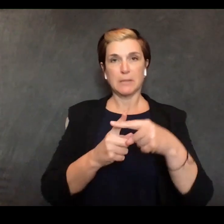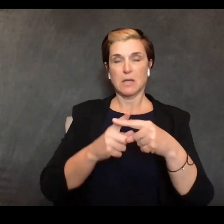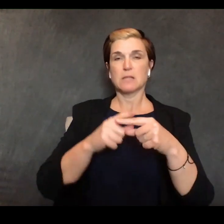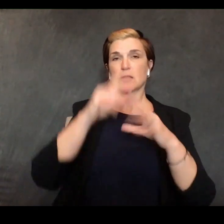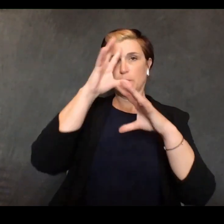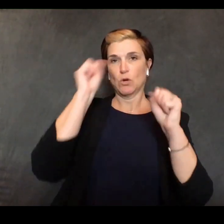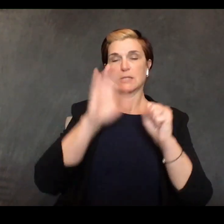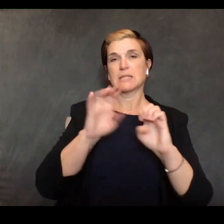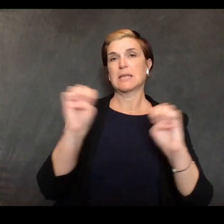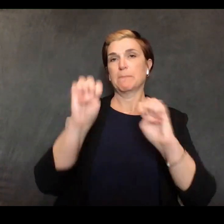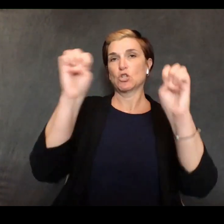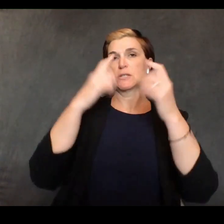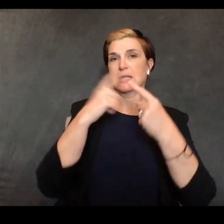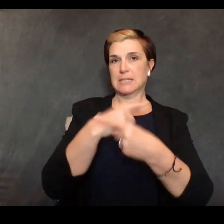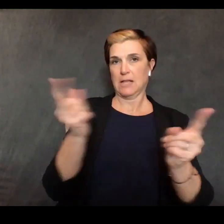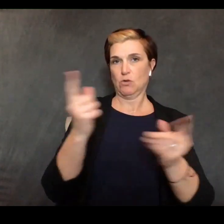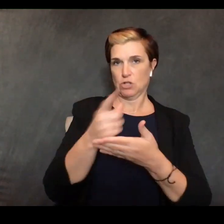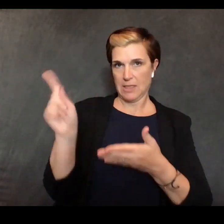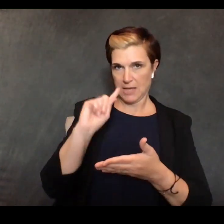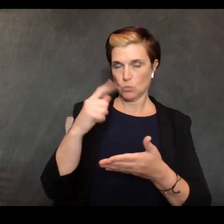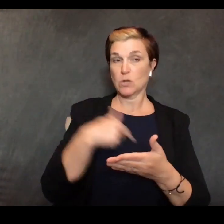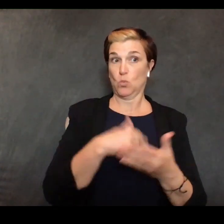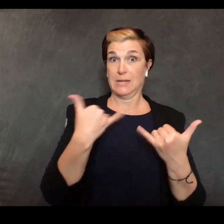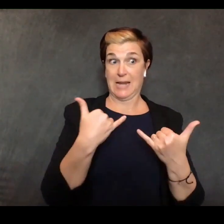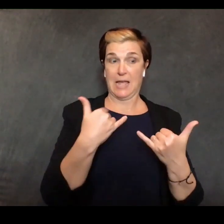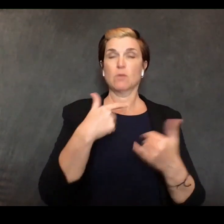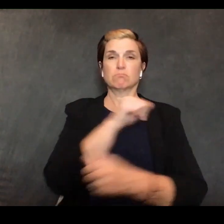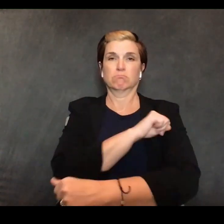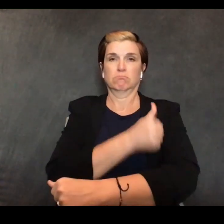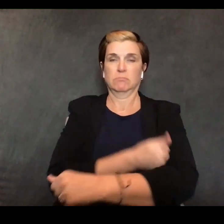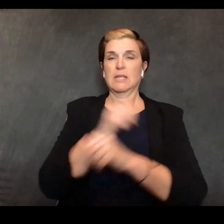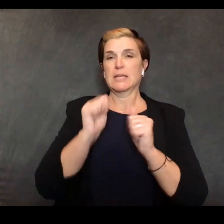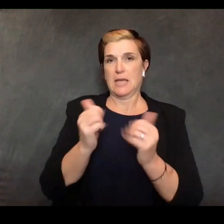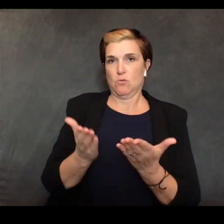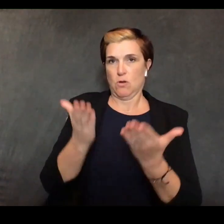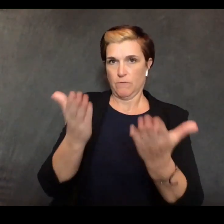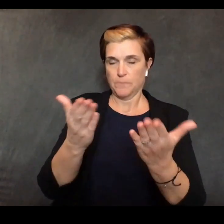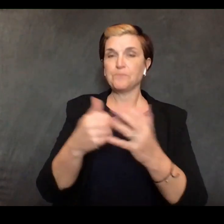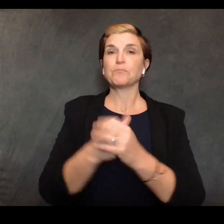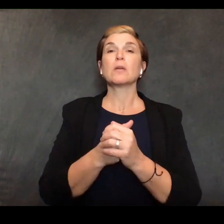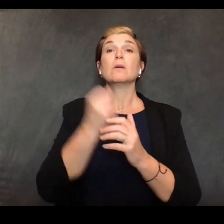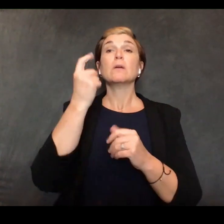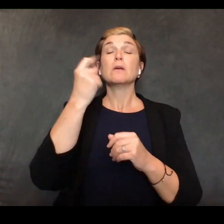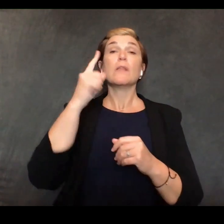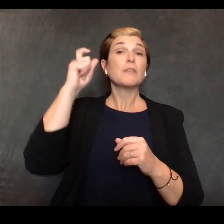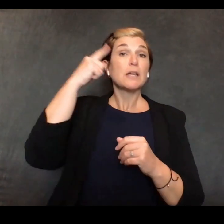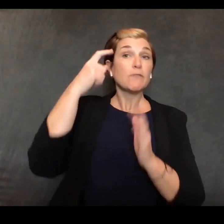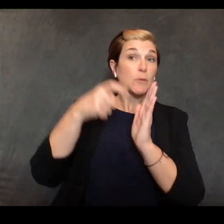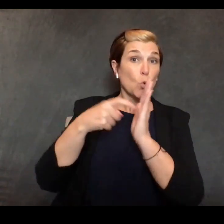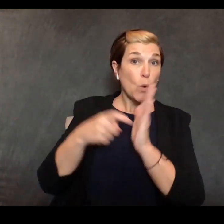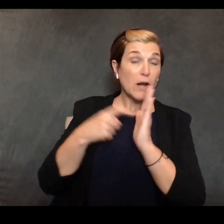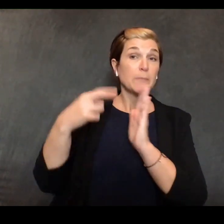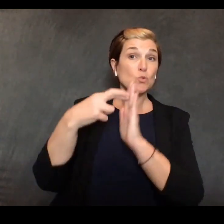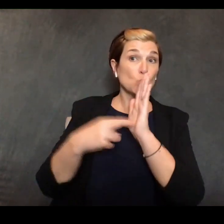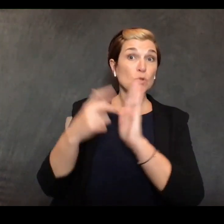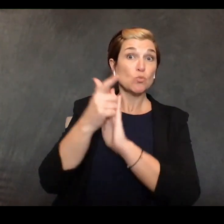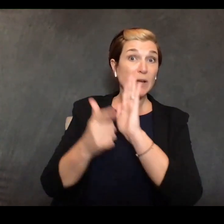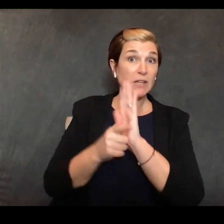action is a part of our broader effort to ensure that government requirements rules and regulations don't get in the way of patient care during an